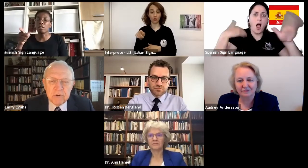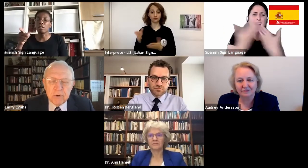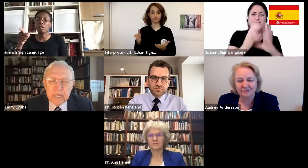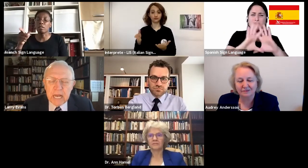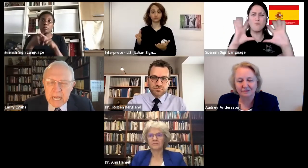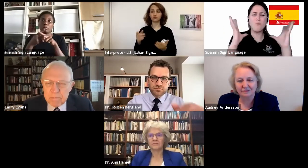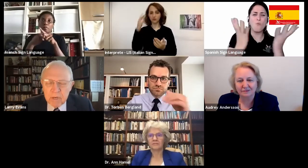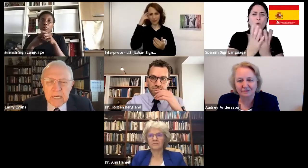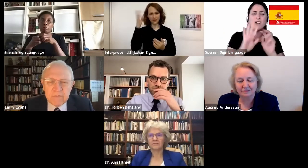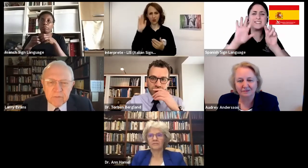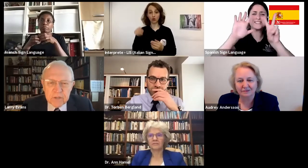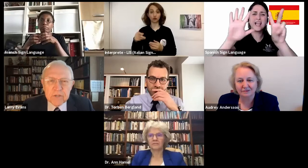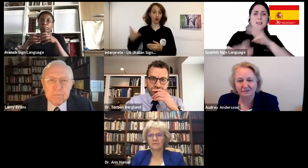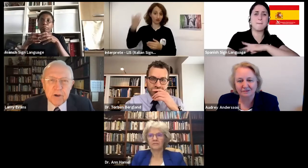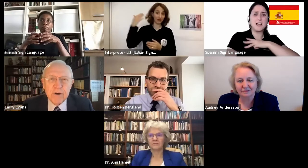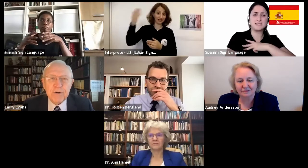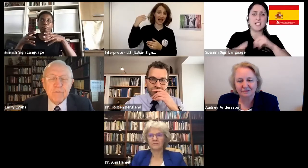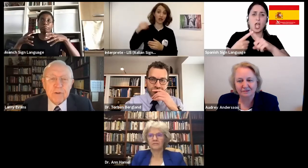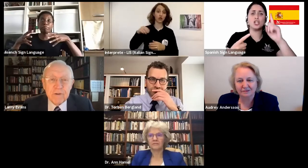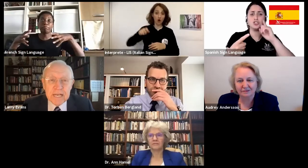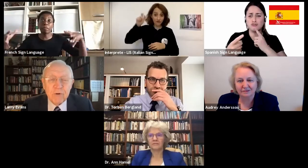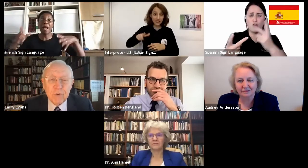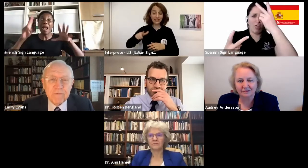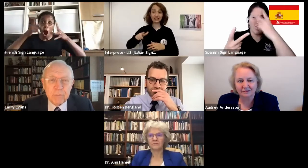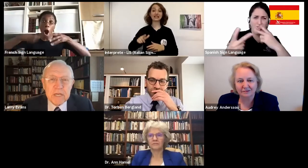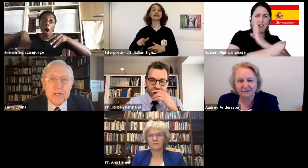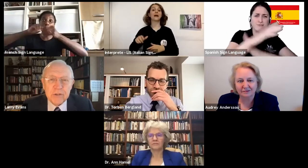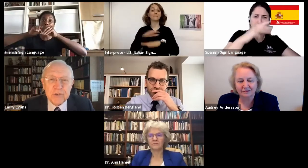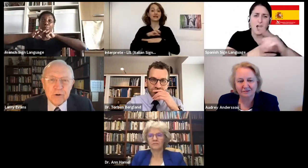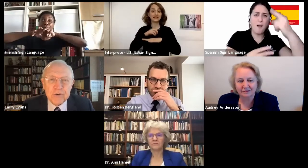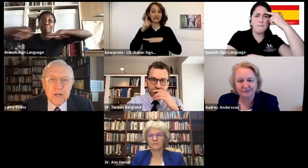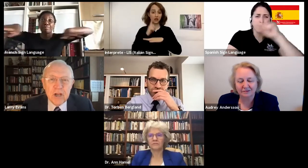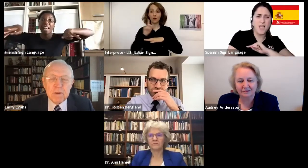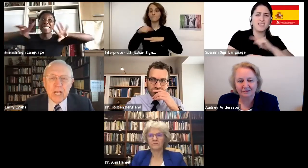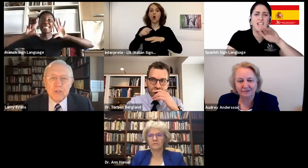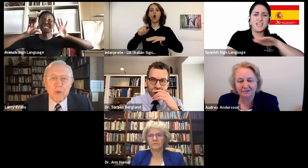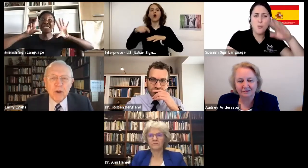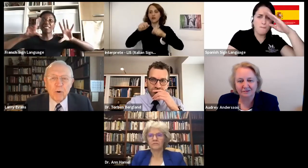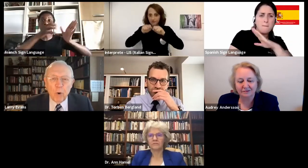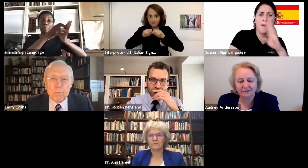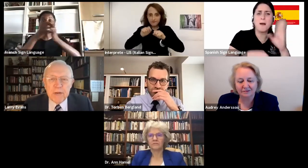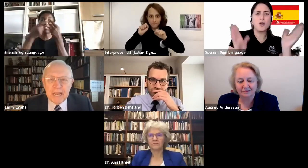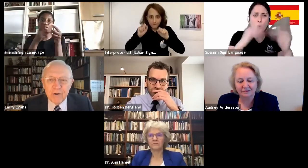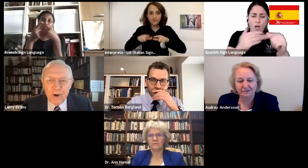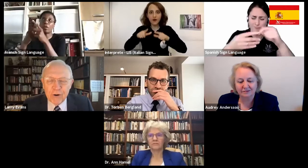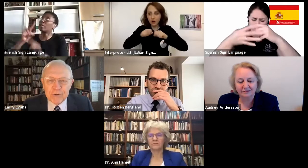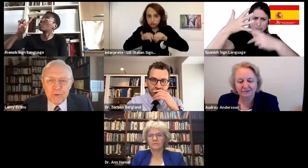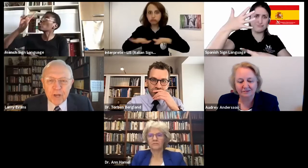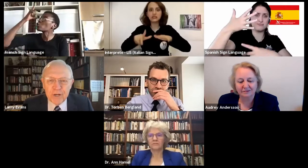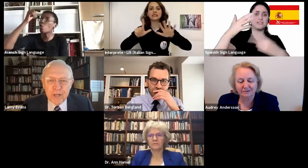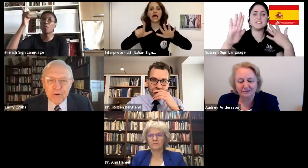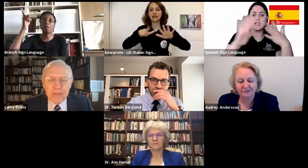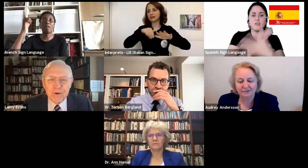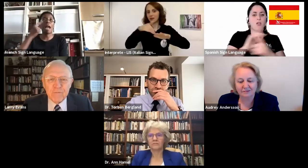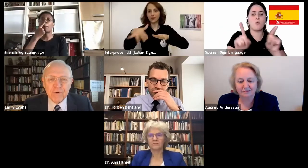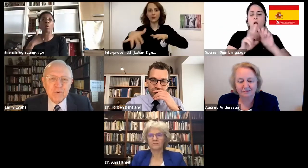God's doing, and I believe that this is part of revival reformation in the church, because we are opening our hearts to